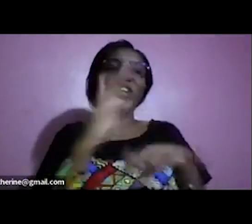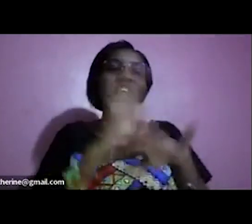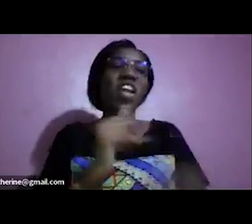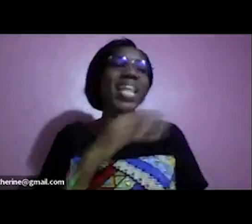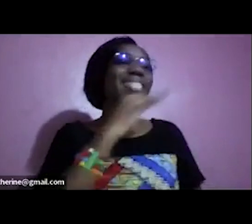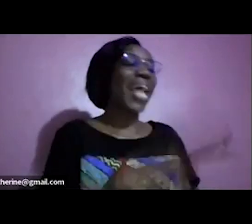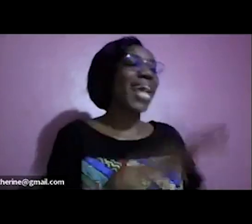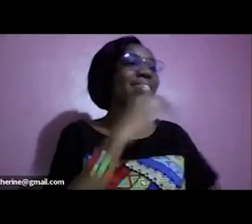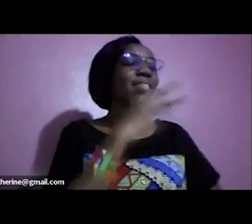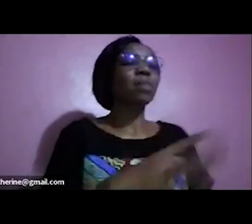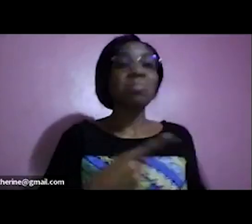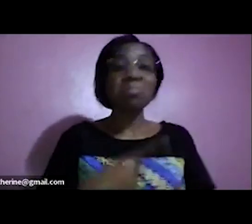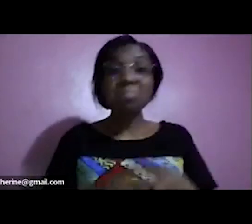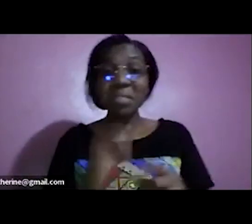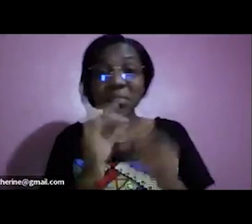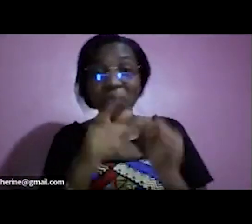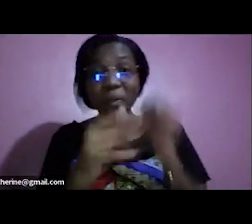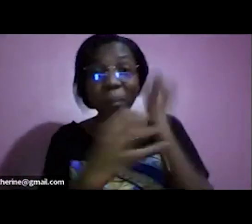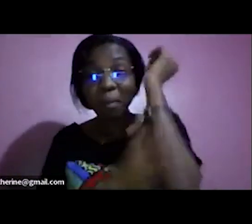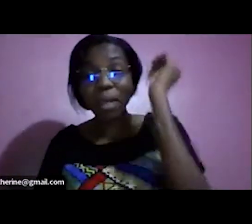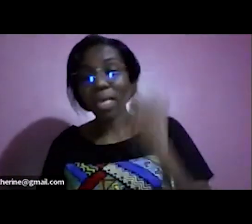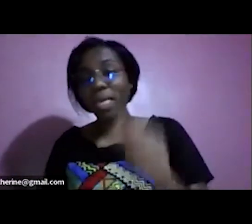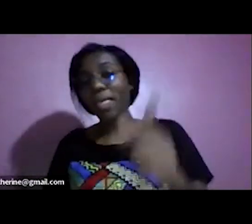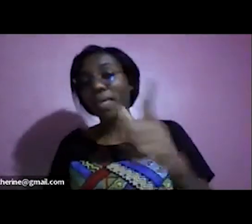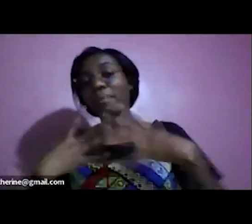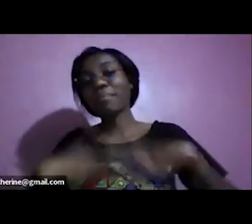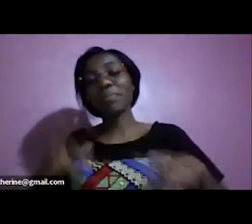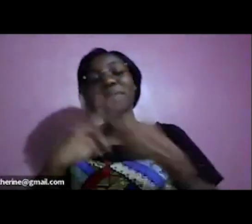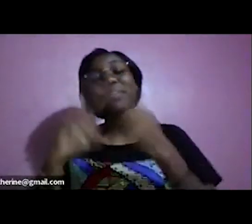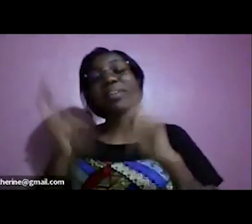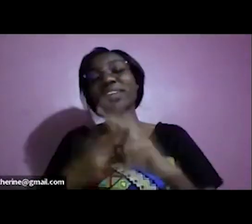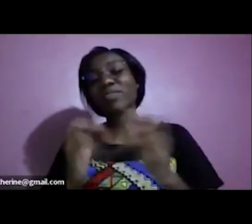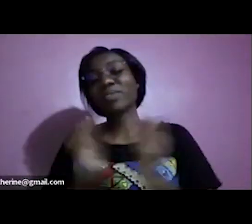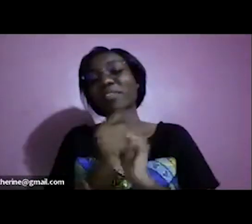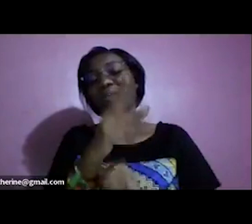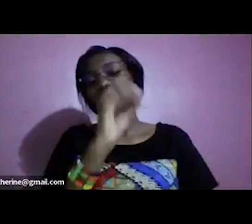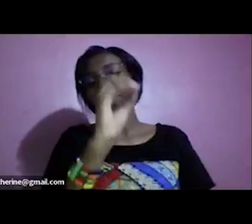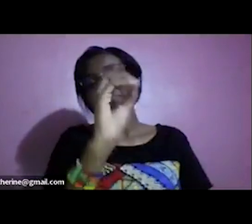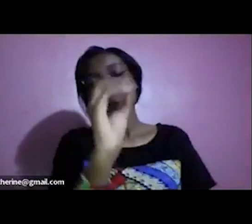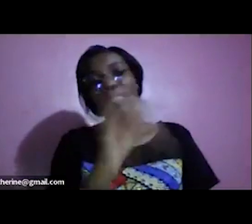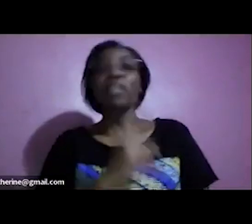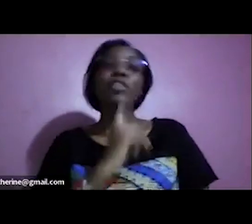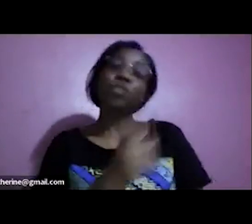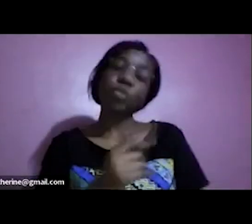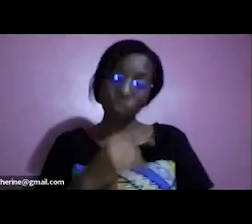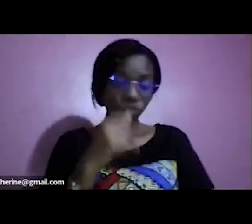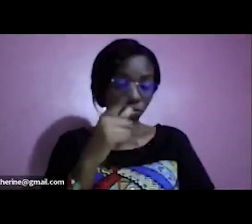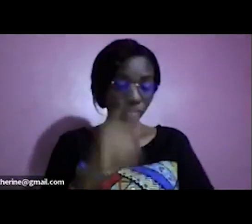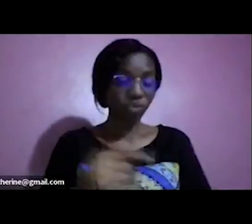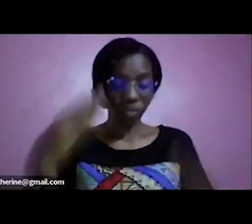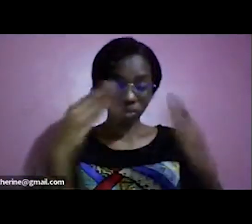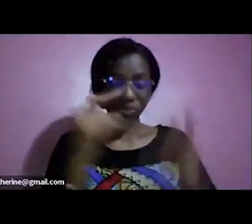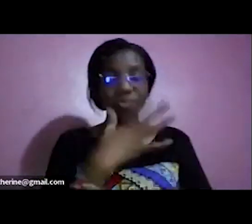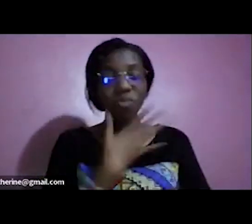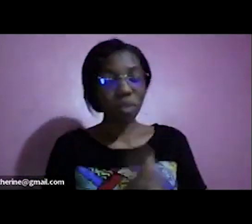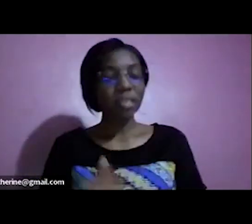no one wants to relate with you so you concentrate on being wealthy and helping the entire family other than staying in poverty trying